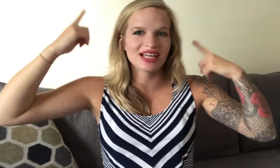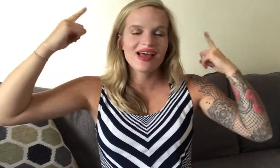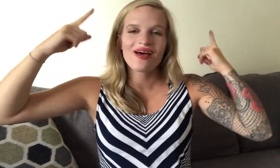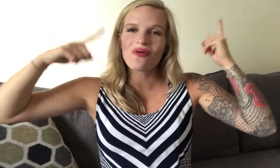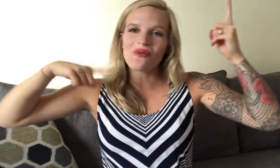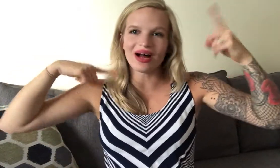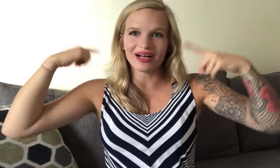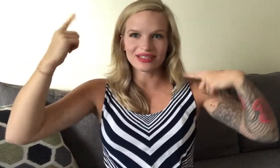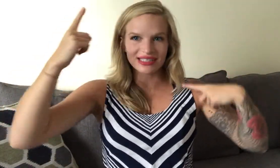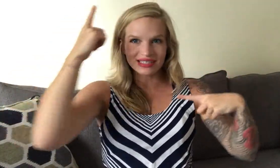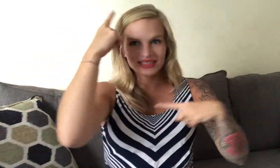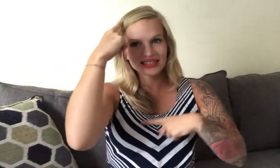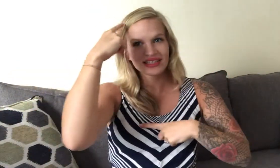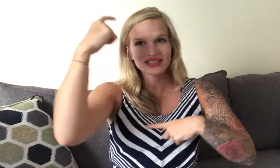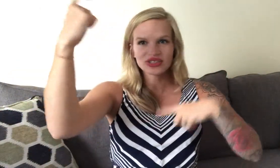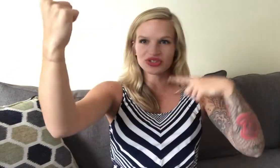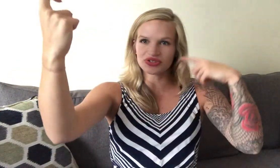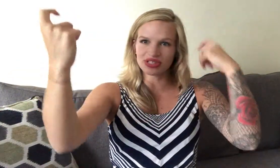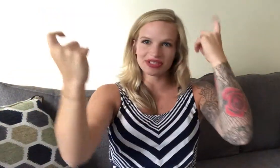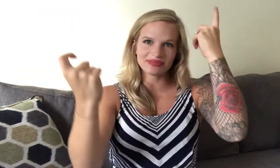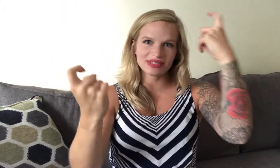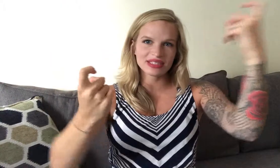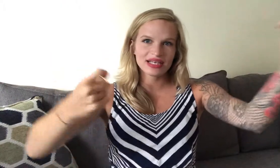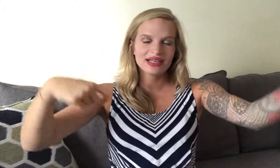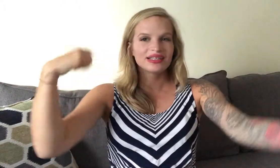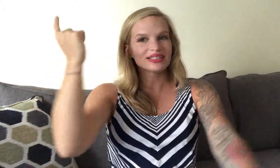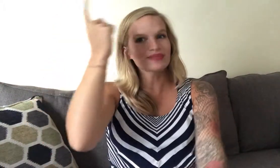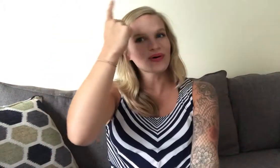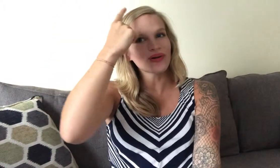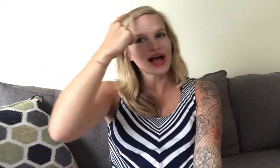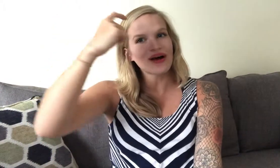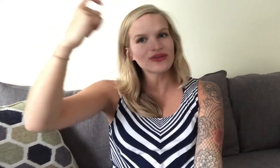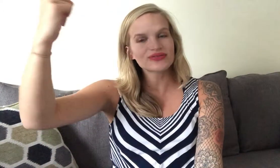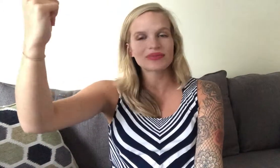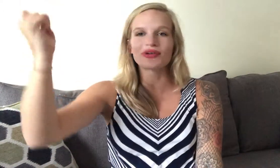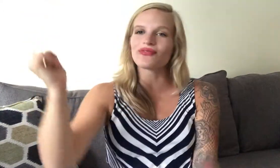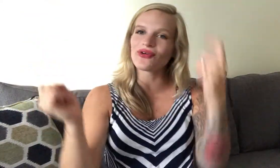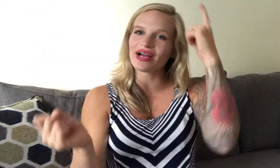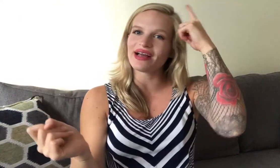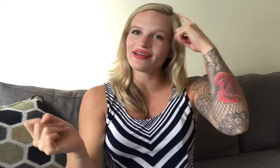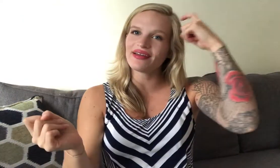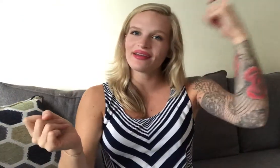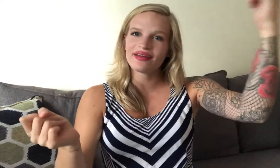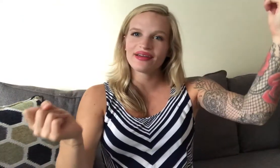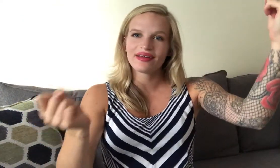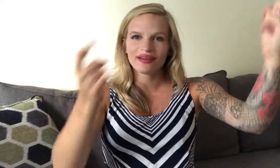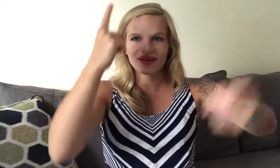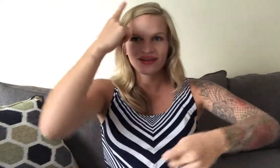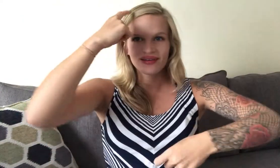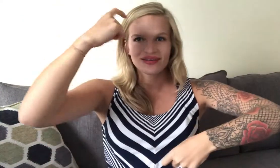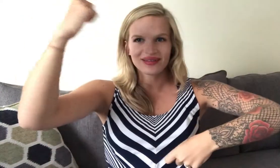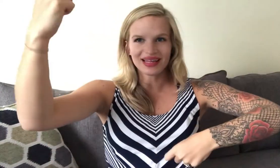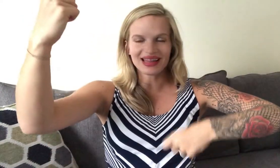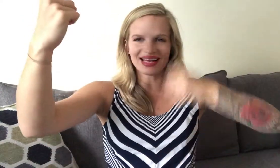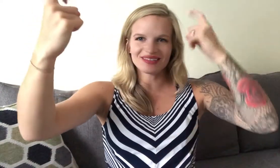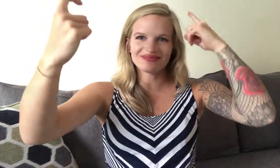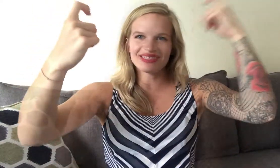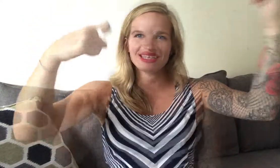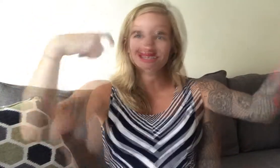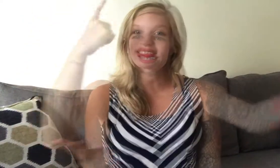wildest dreams just pull out from your forehead like that and the